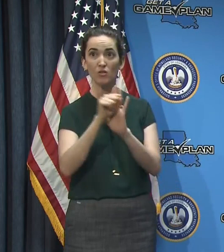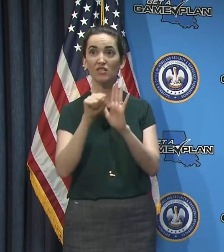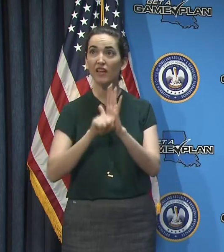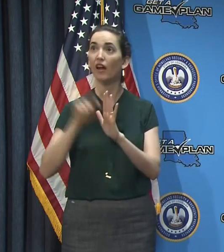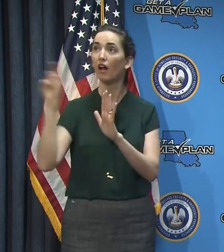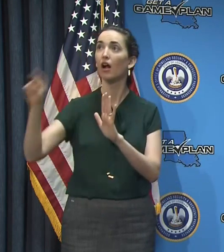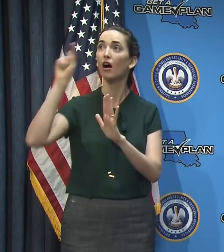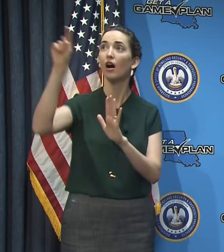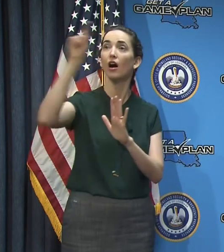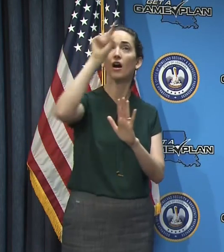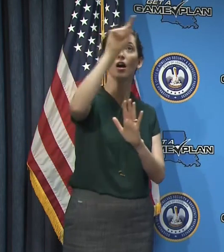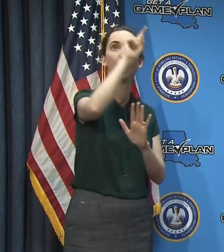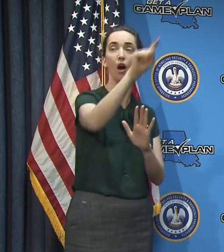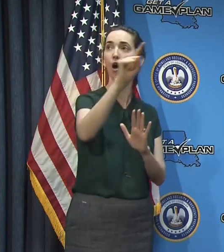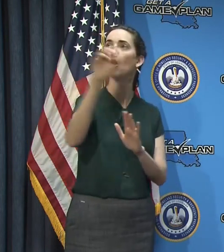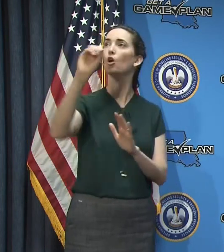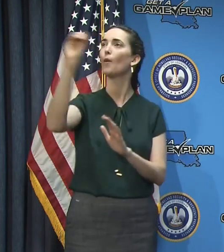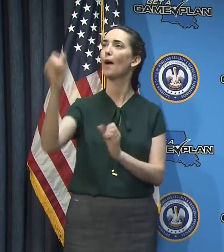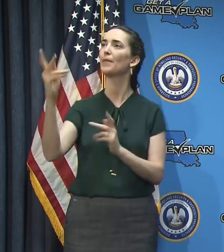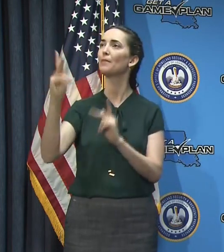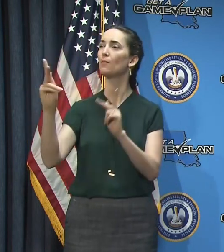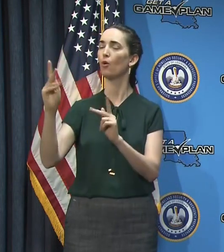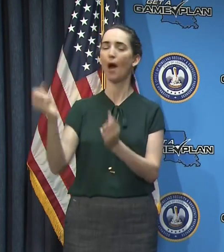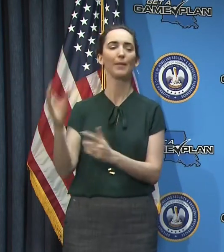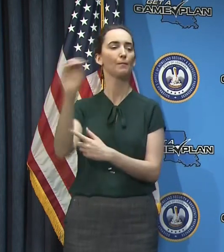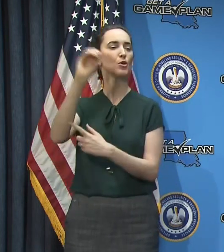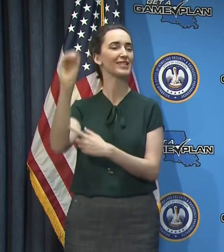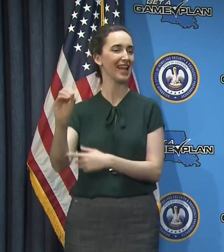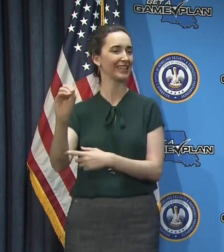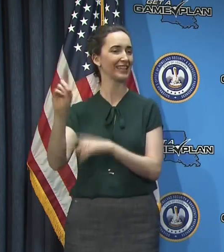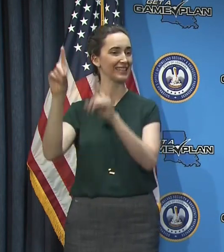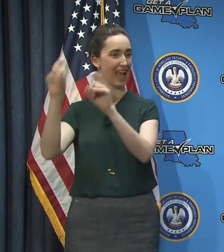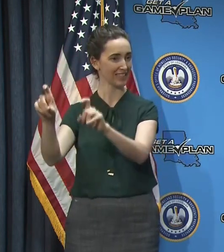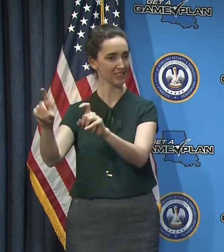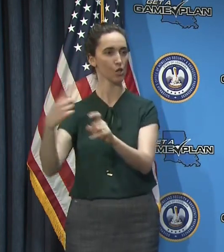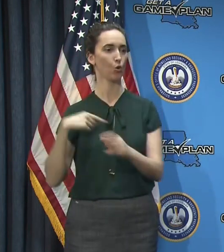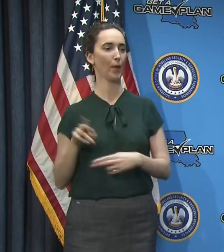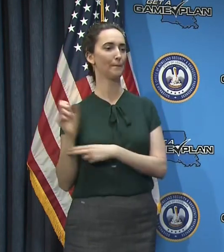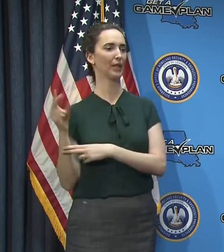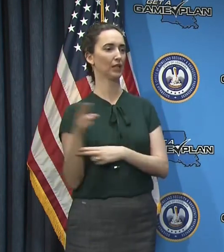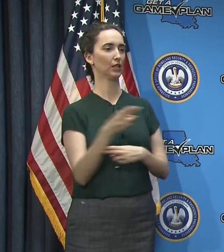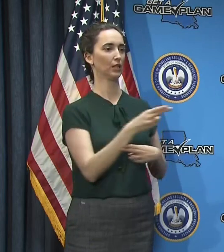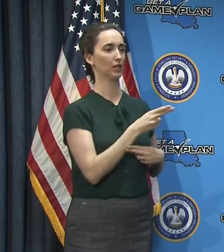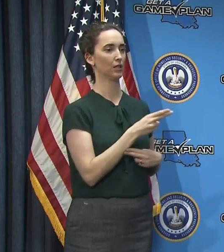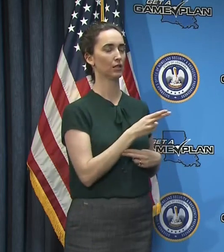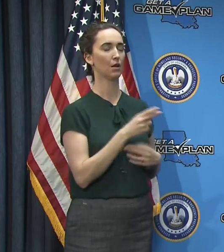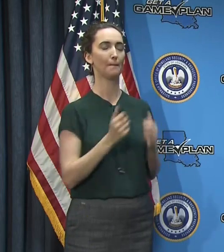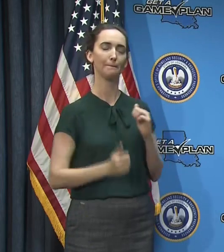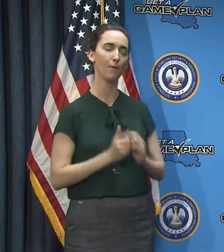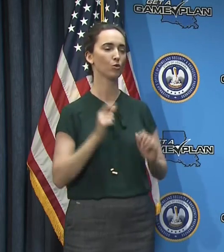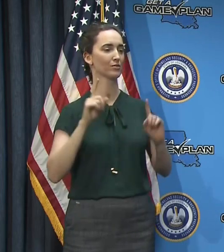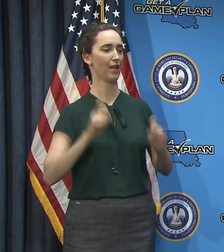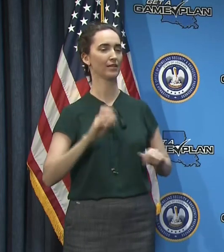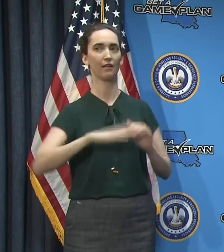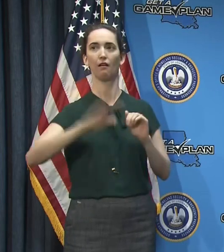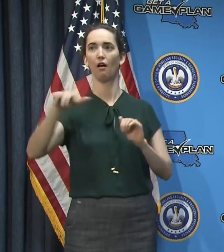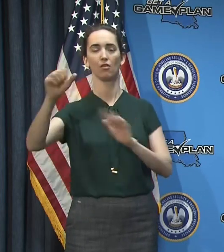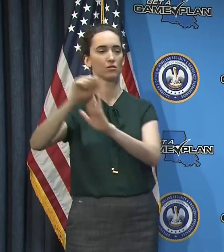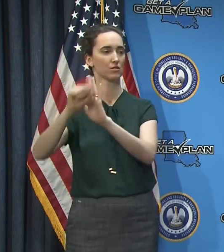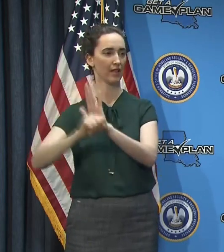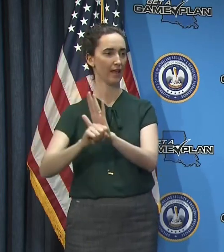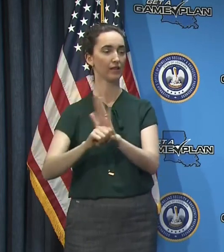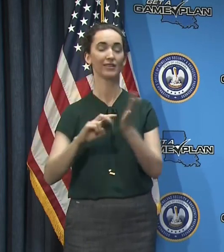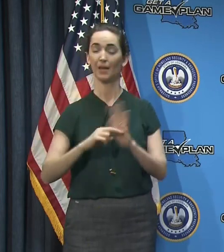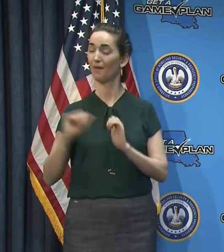of testing in the country. On a per capita basis, uh, which means we have really done all that we could to make available all of the testing,